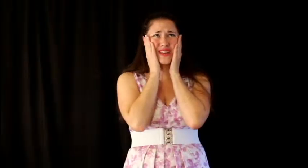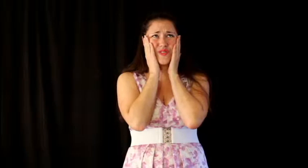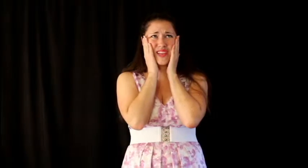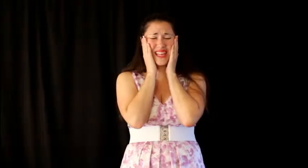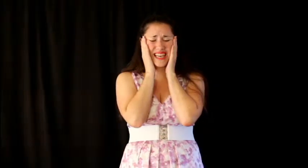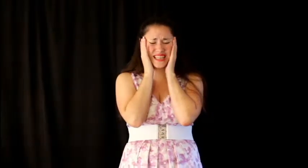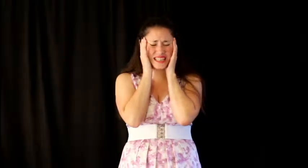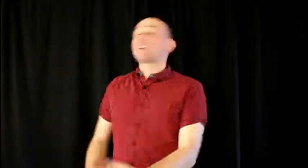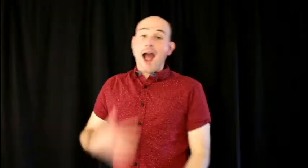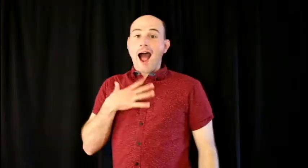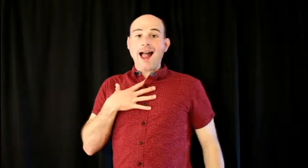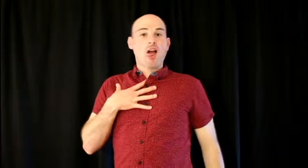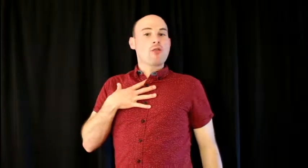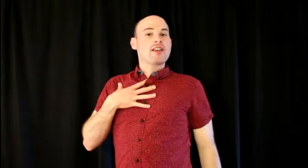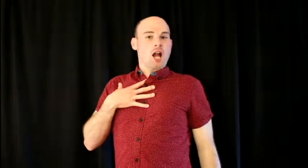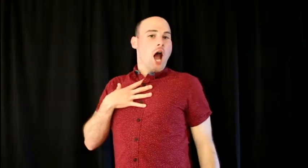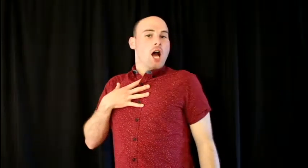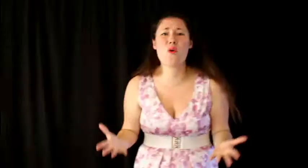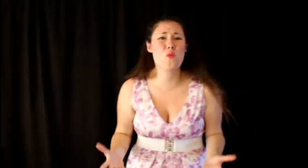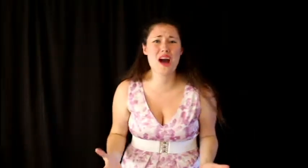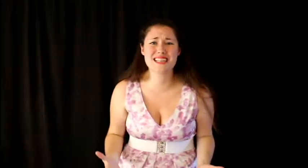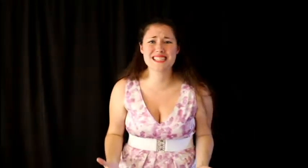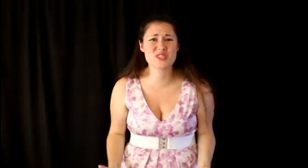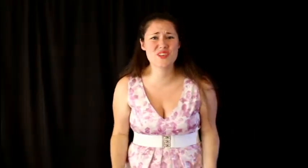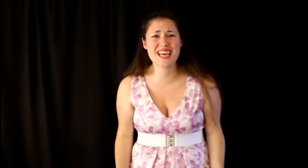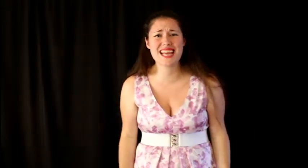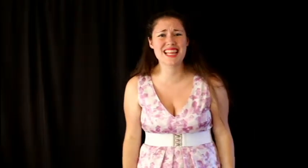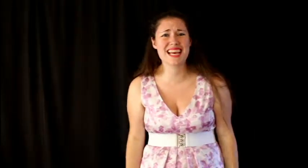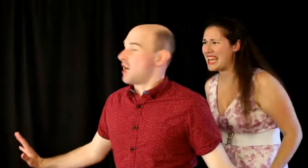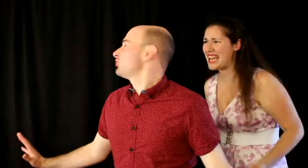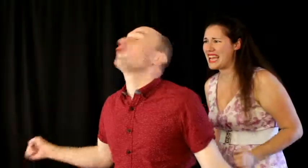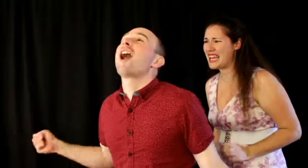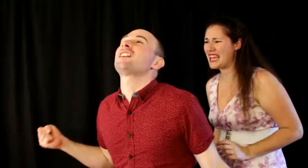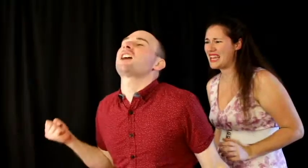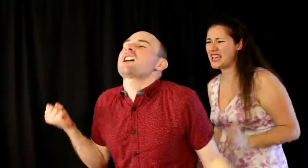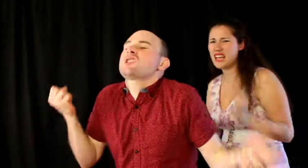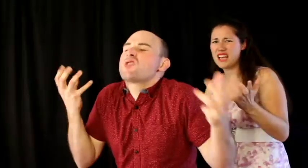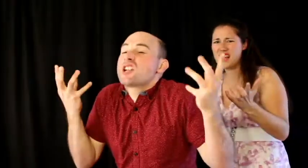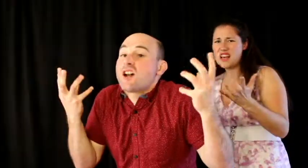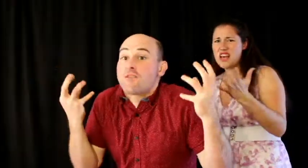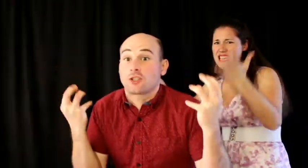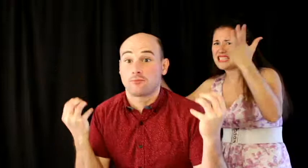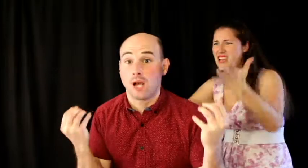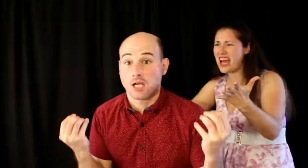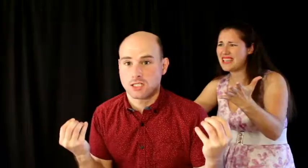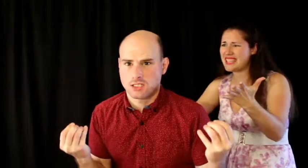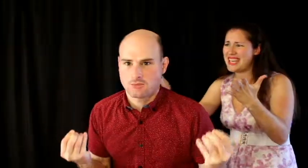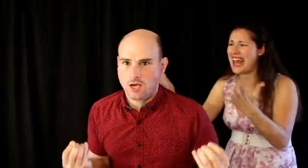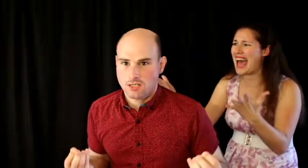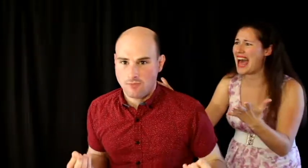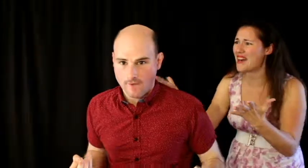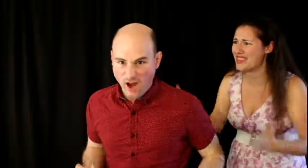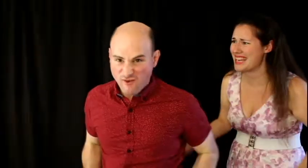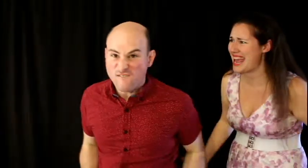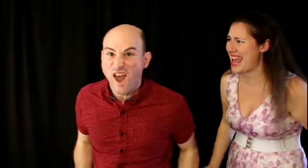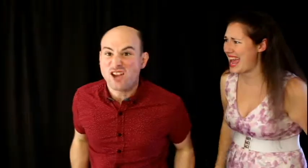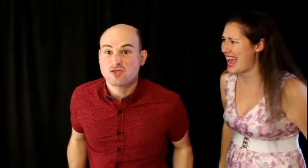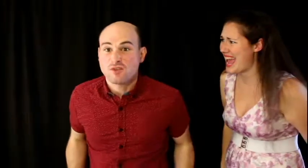saying? I loathe it all. what is this Every little trait, however small, Makes my very flesh